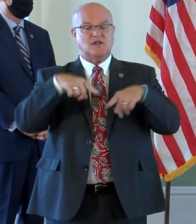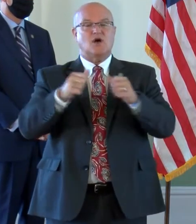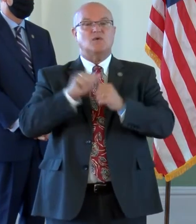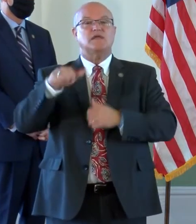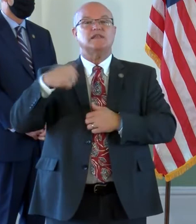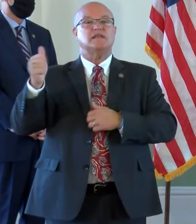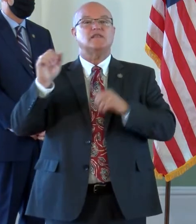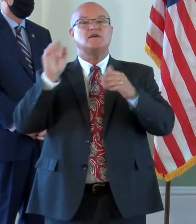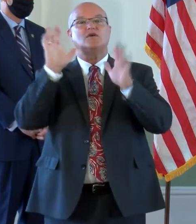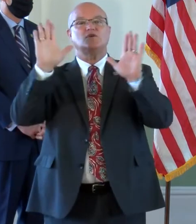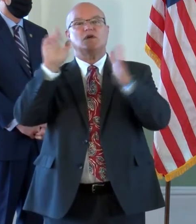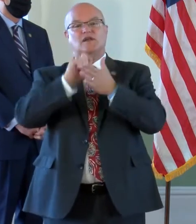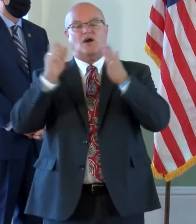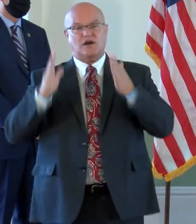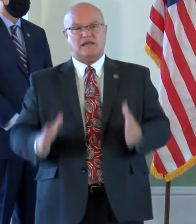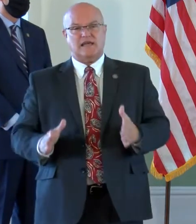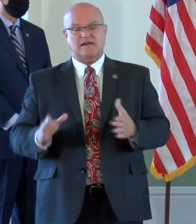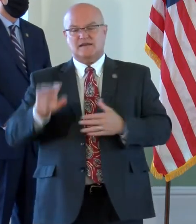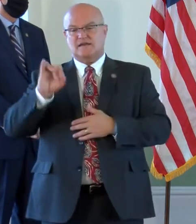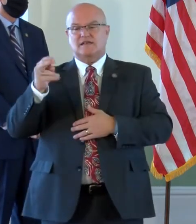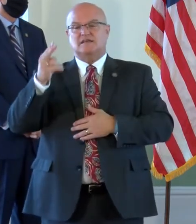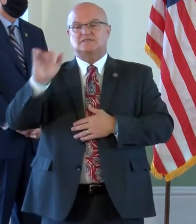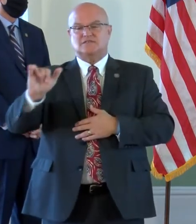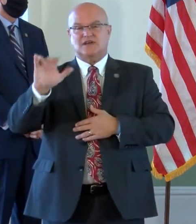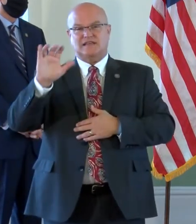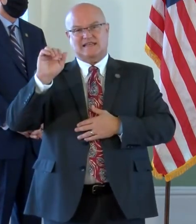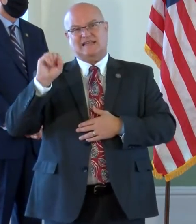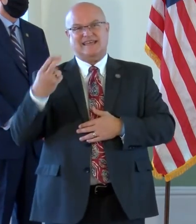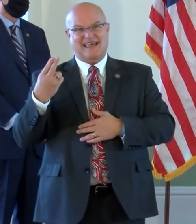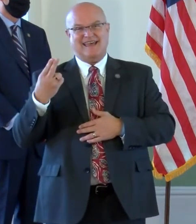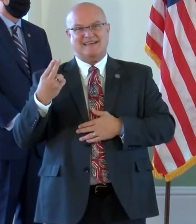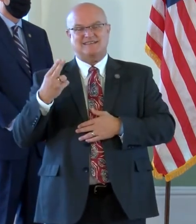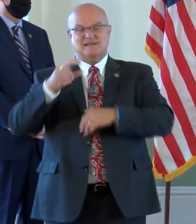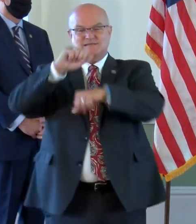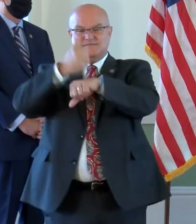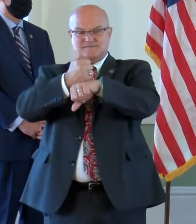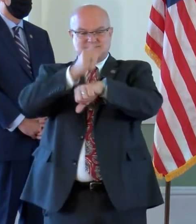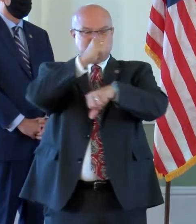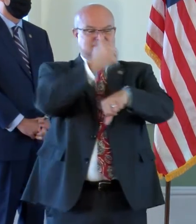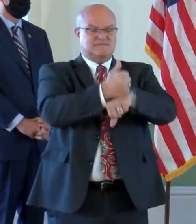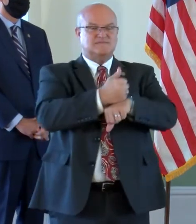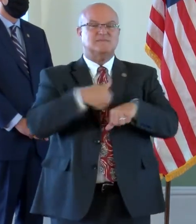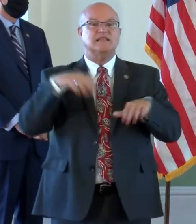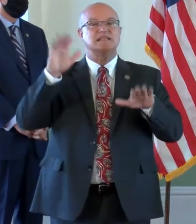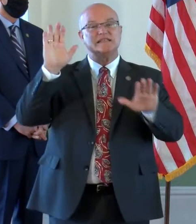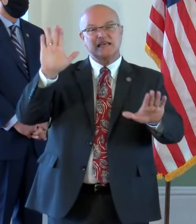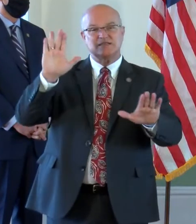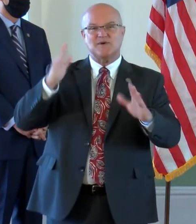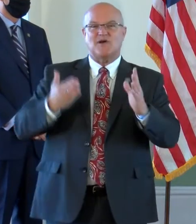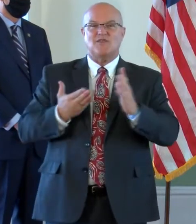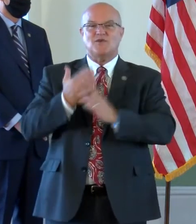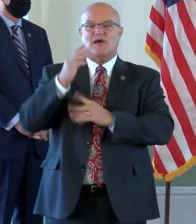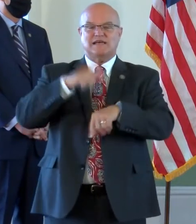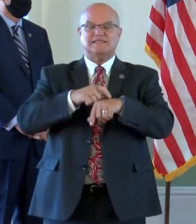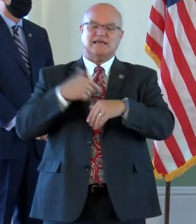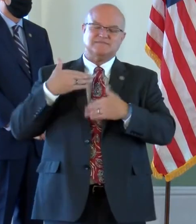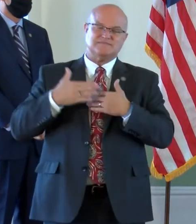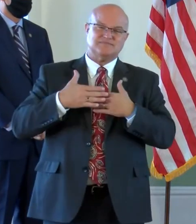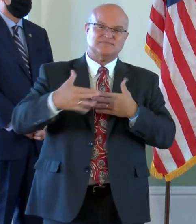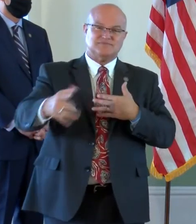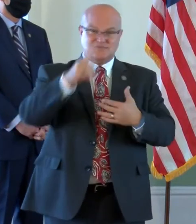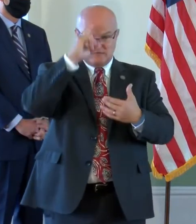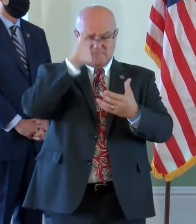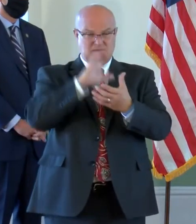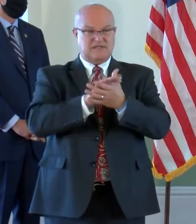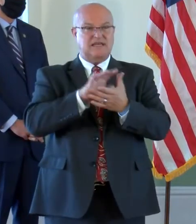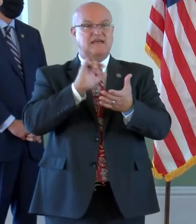another great Arkansan, Mr. Johnny R. Cash, will stand as a testament throughout time to the belief